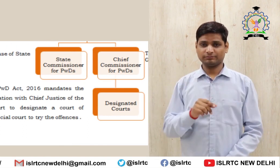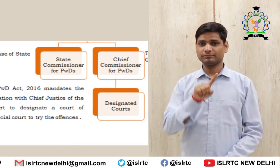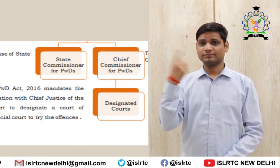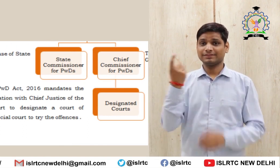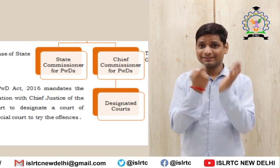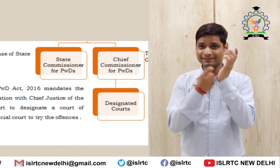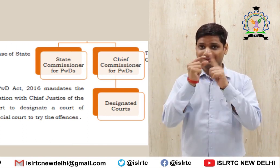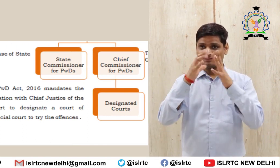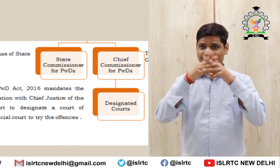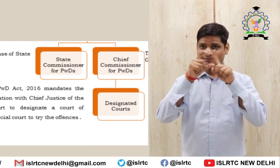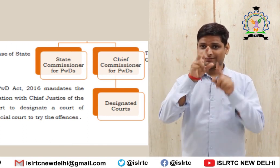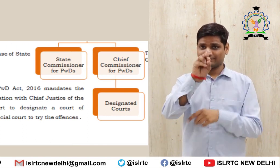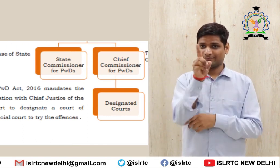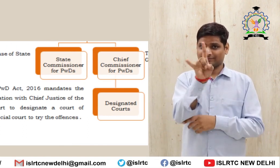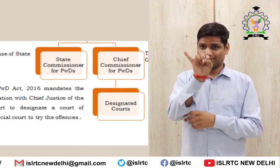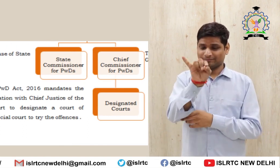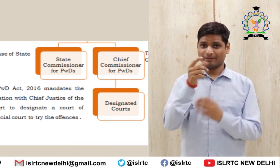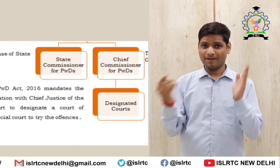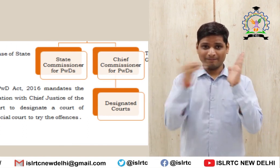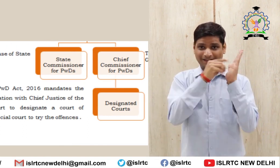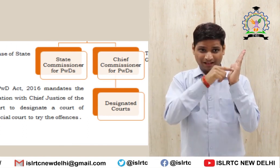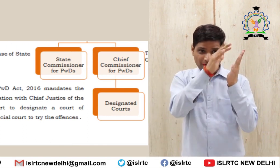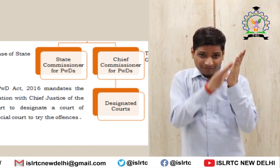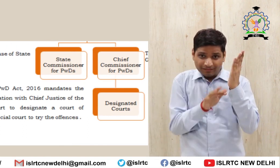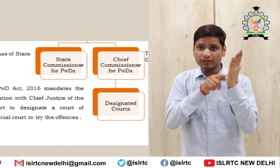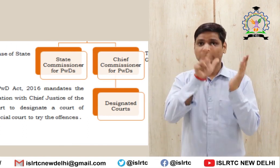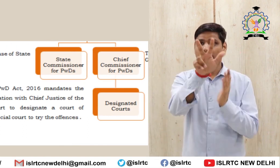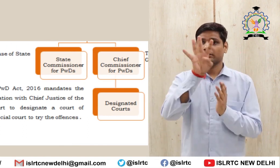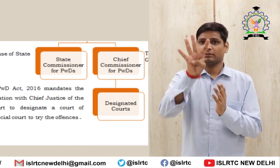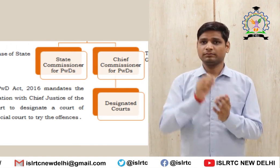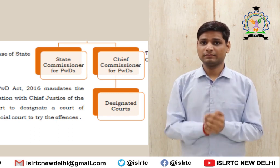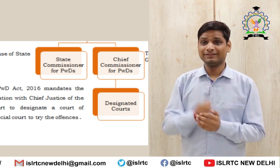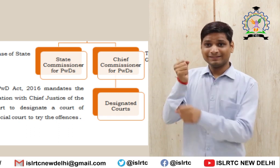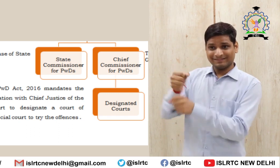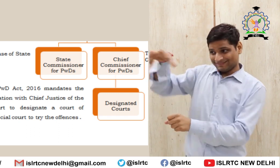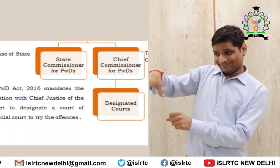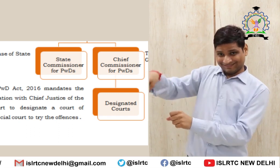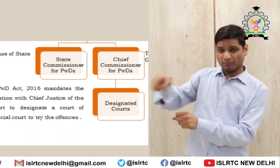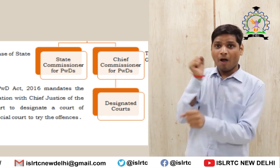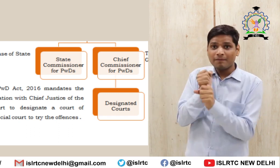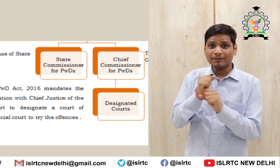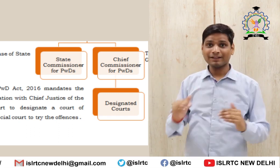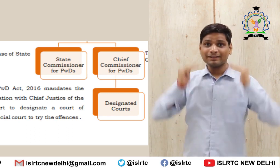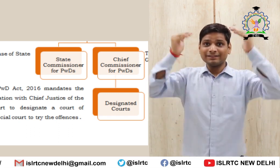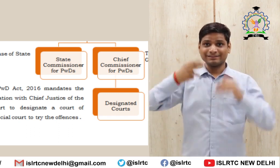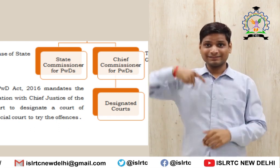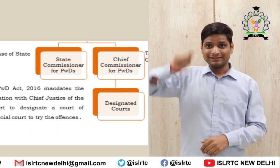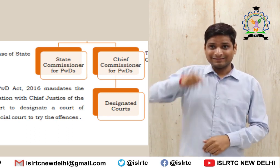Designate Courts Section 84 of the RPWD Act 2016 mandates The State Government in consultation with Chief